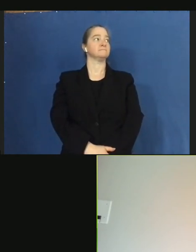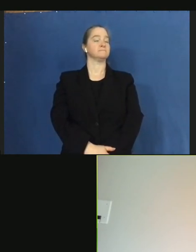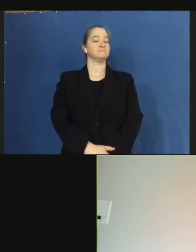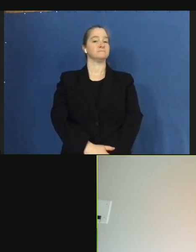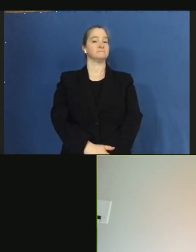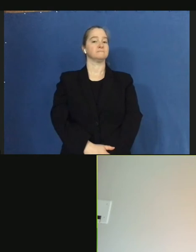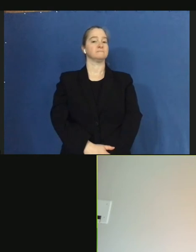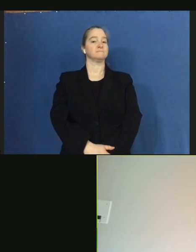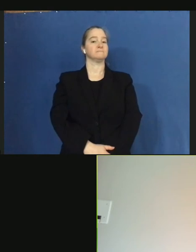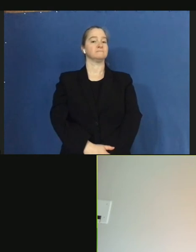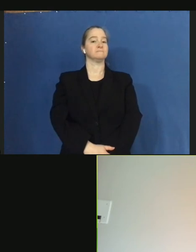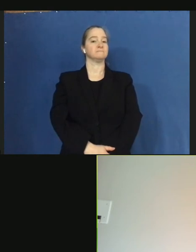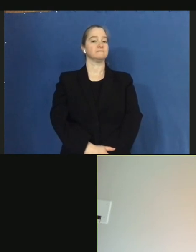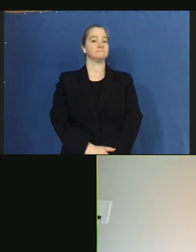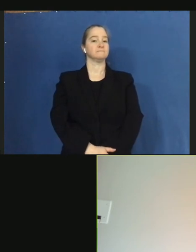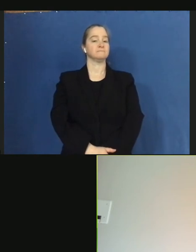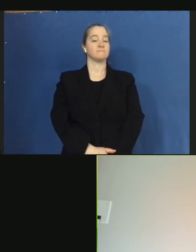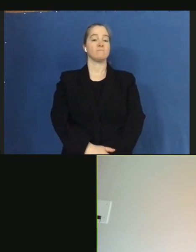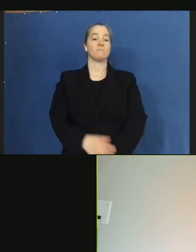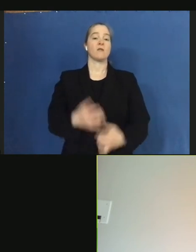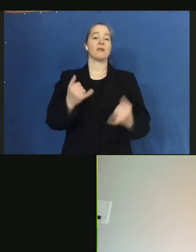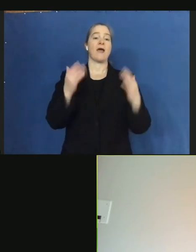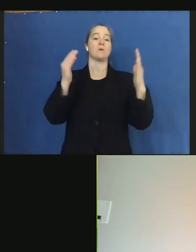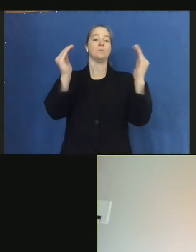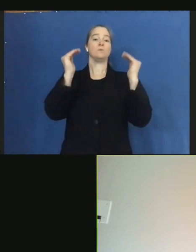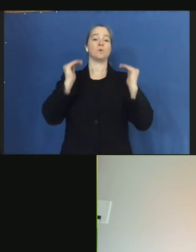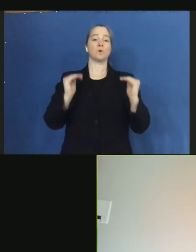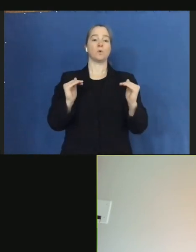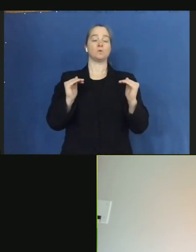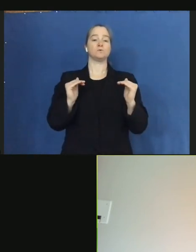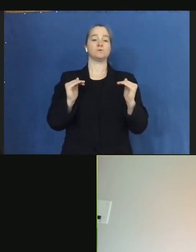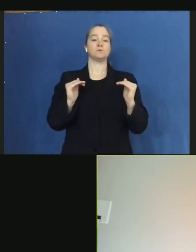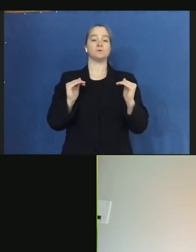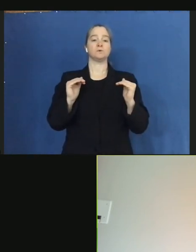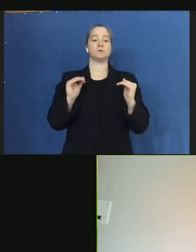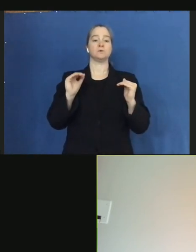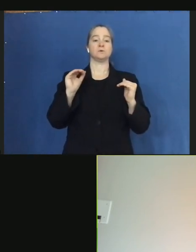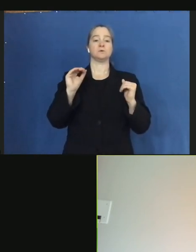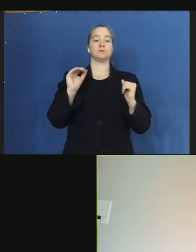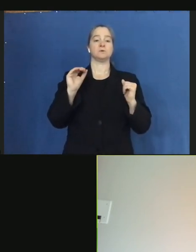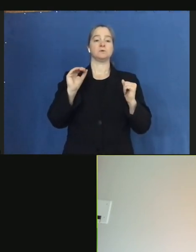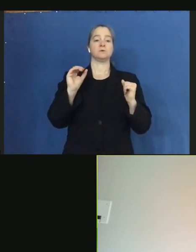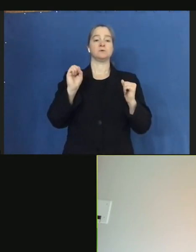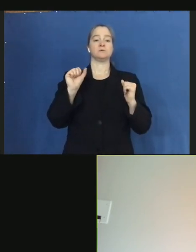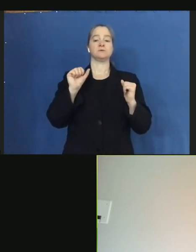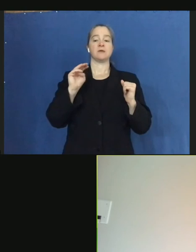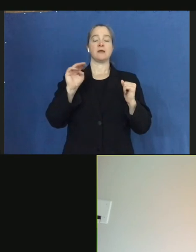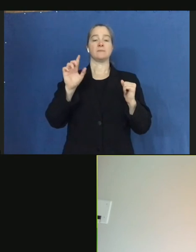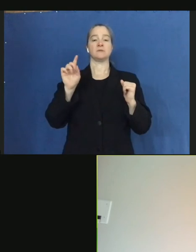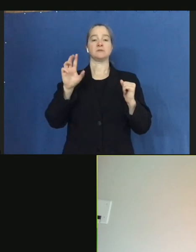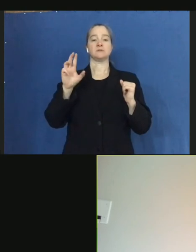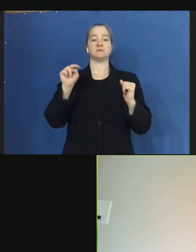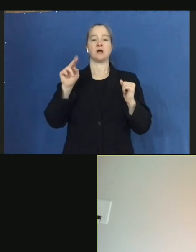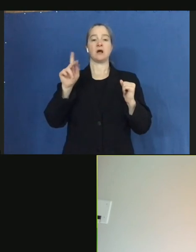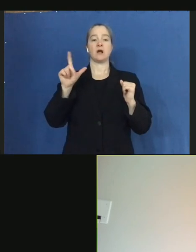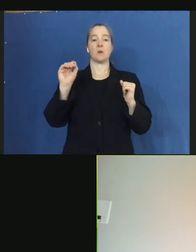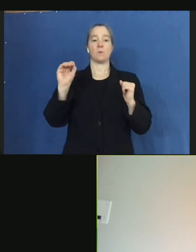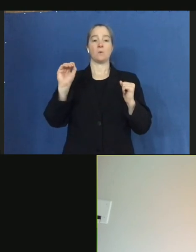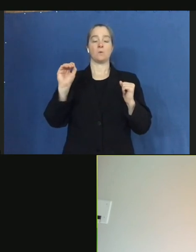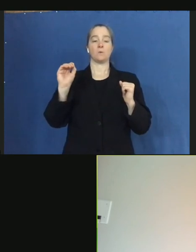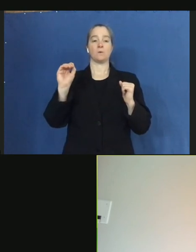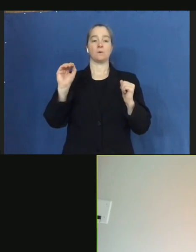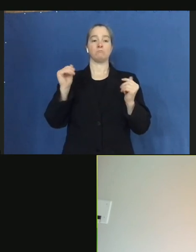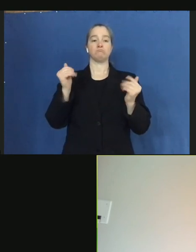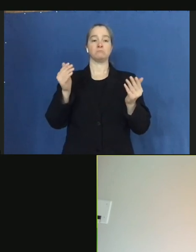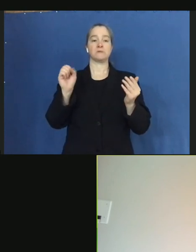Then we will go to Sam Dunklau from WITF. Go ahead and